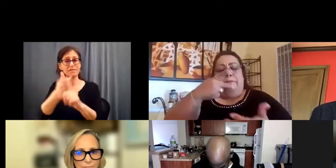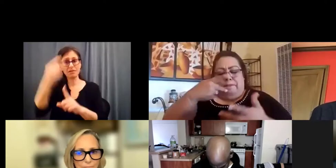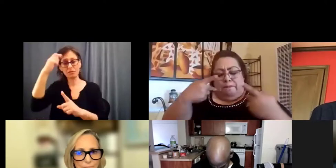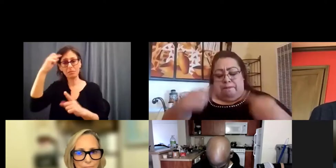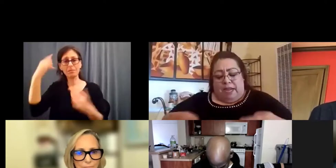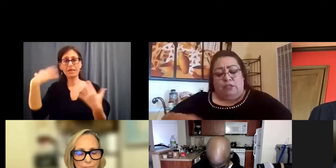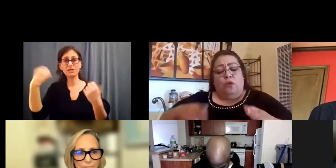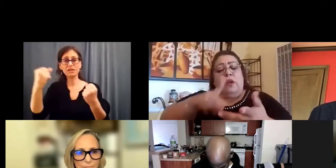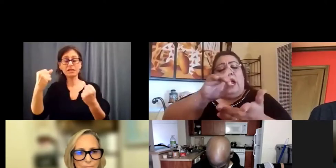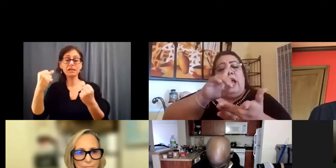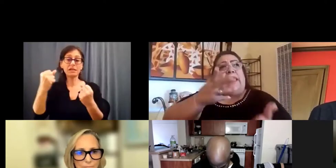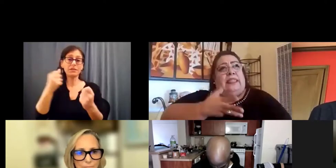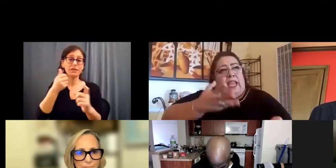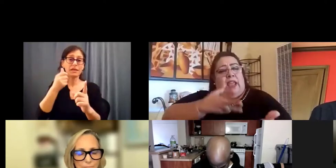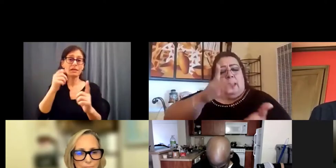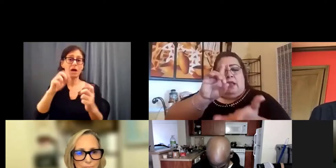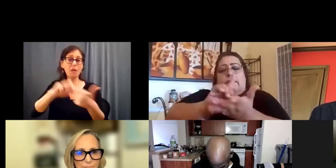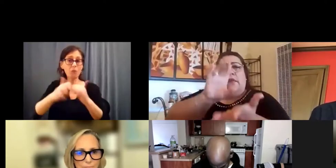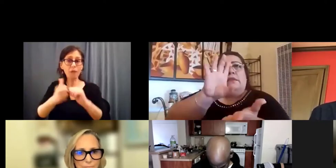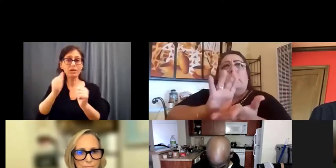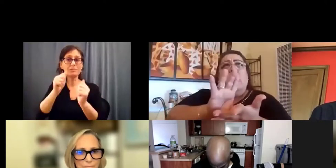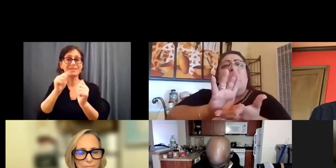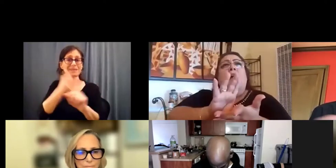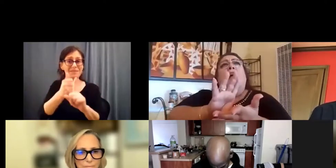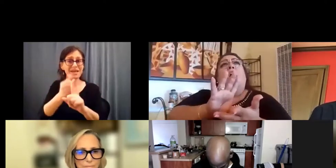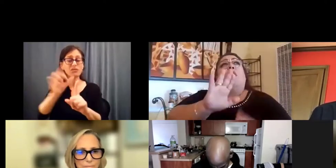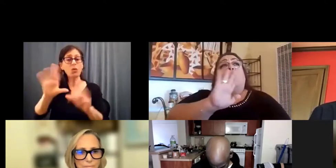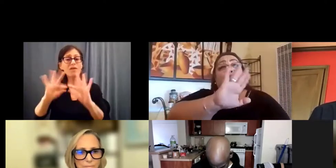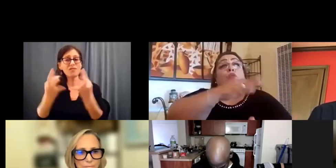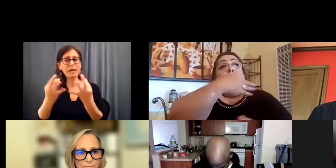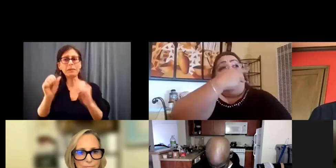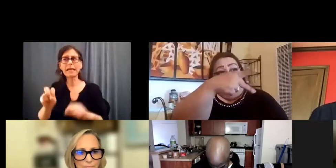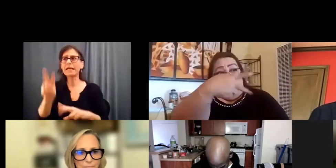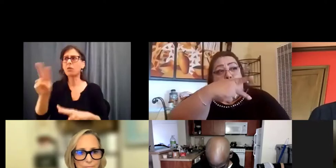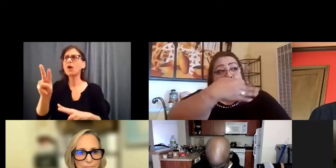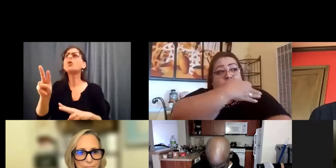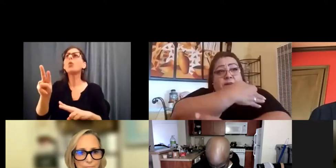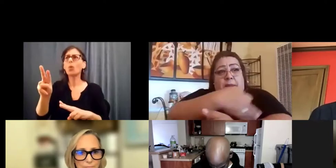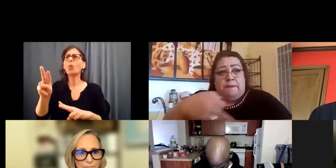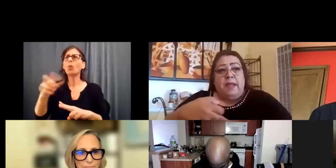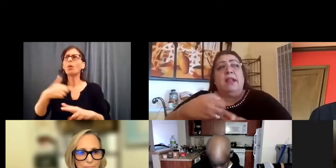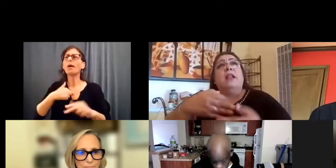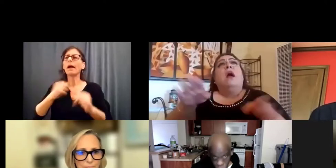their family, could hang on to and maybe take the next step.